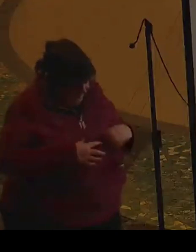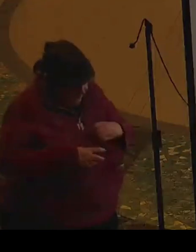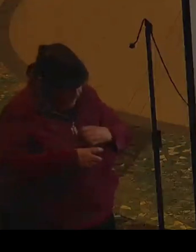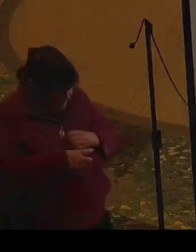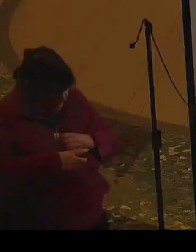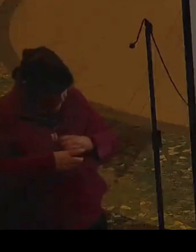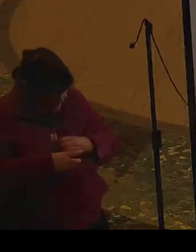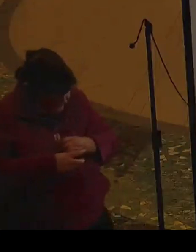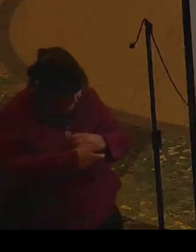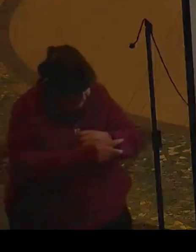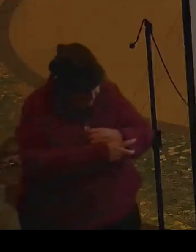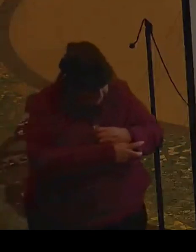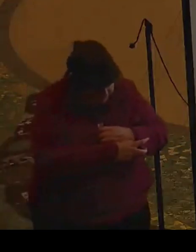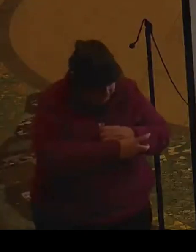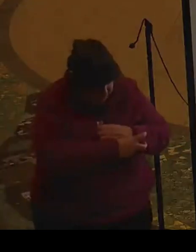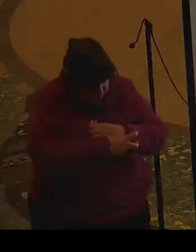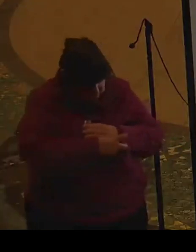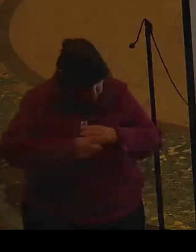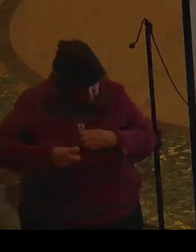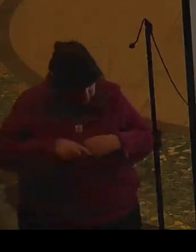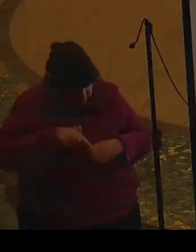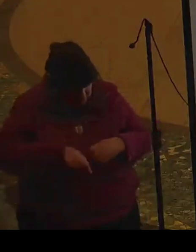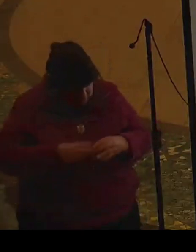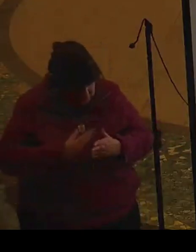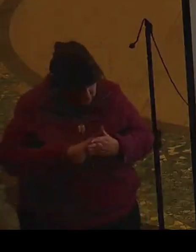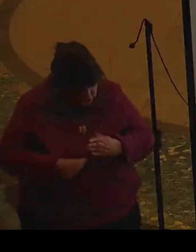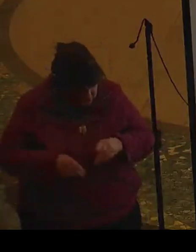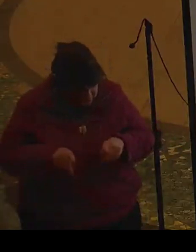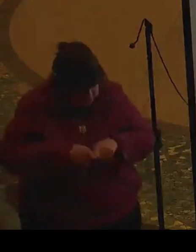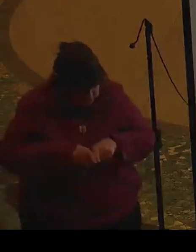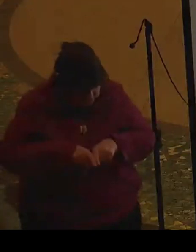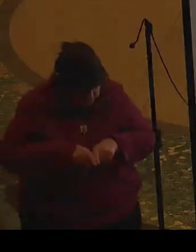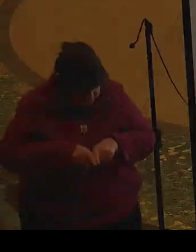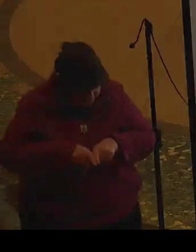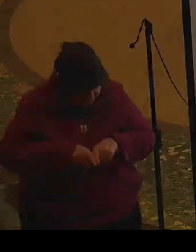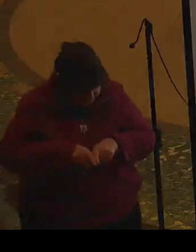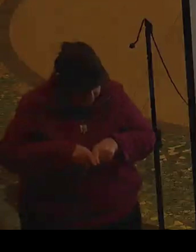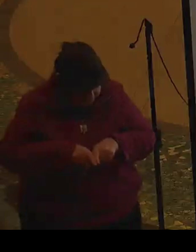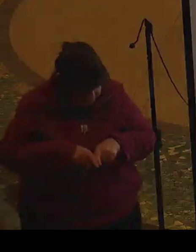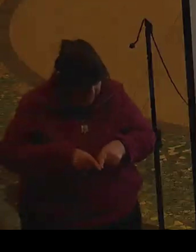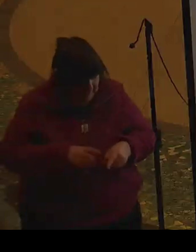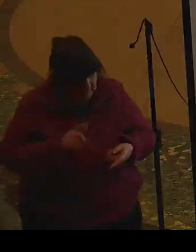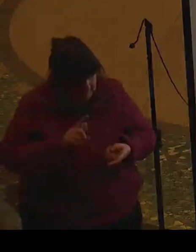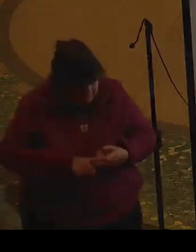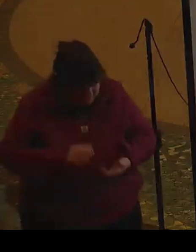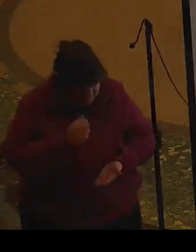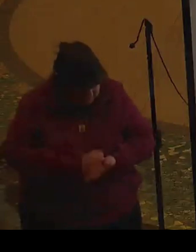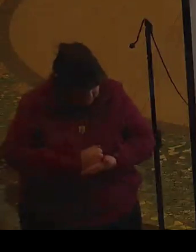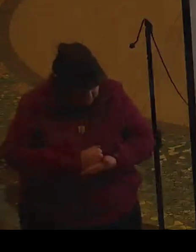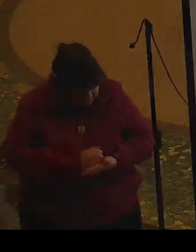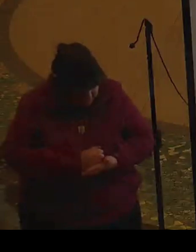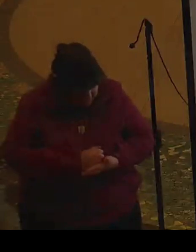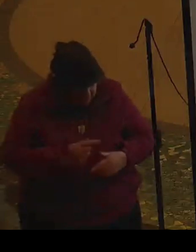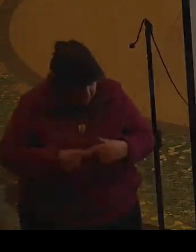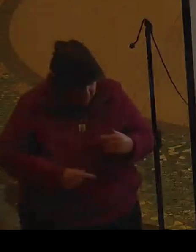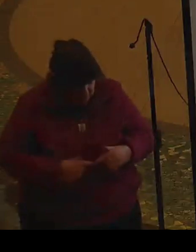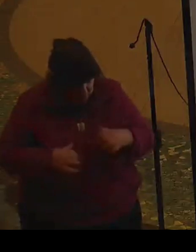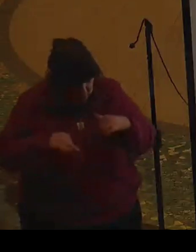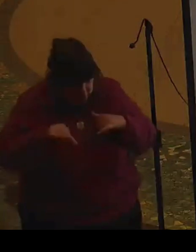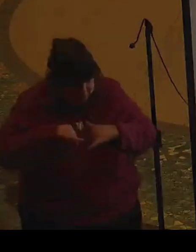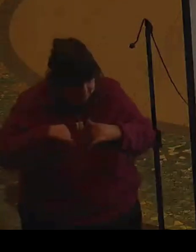They looted the shops too. And the banks